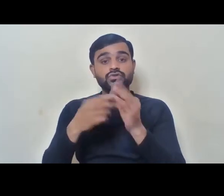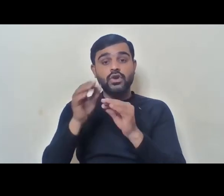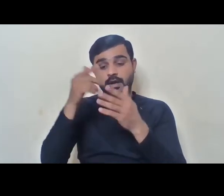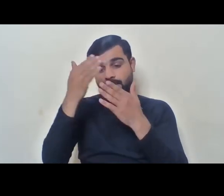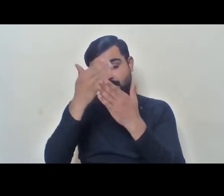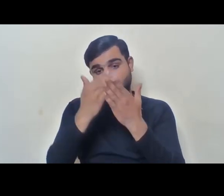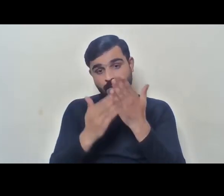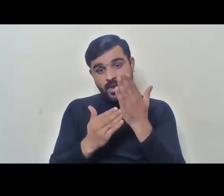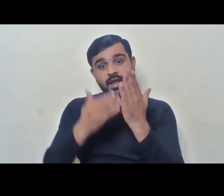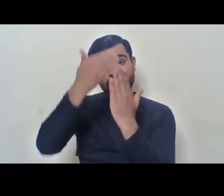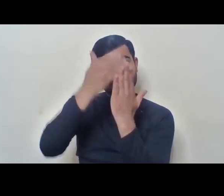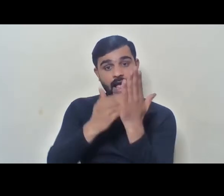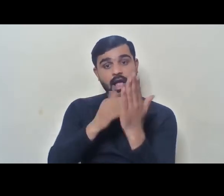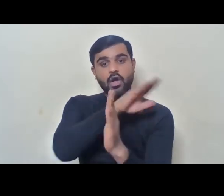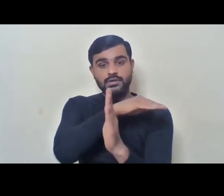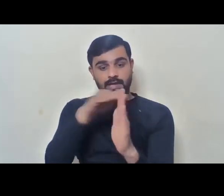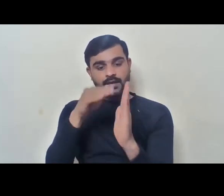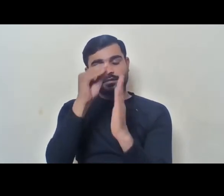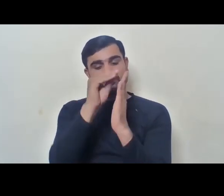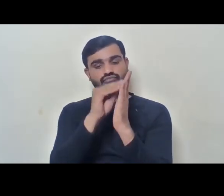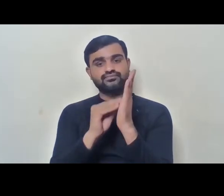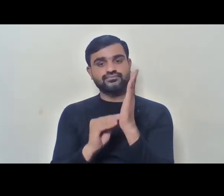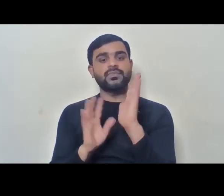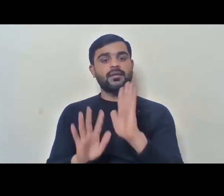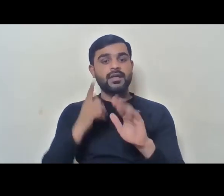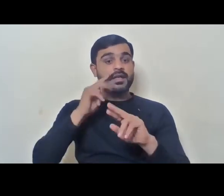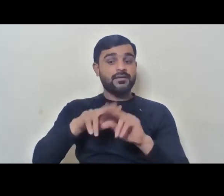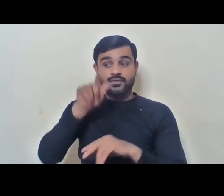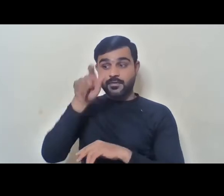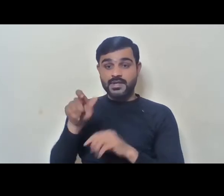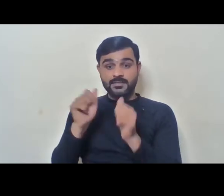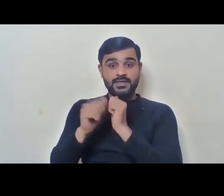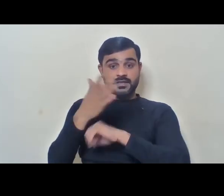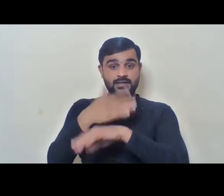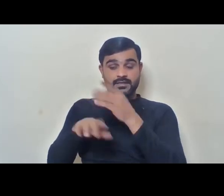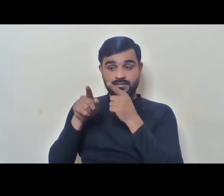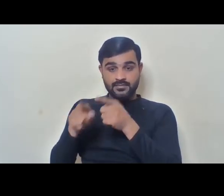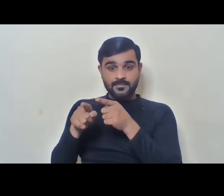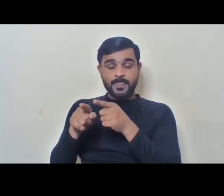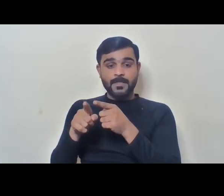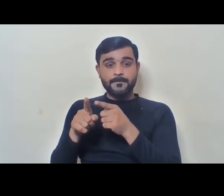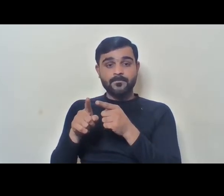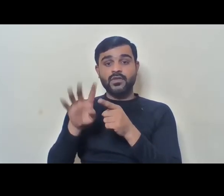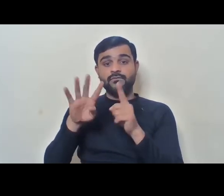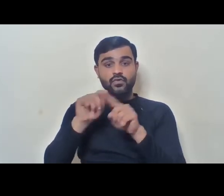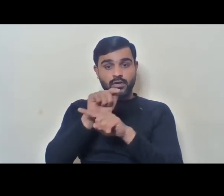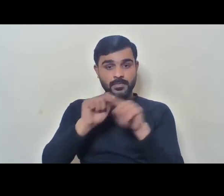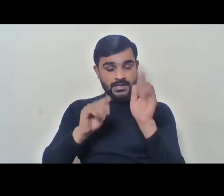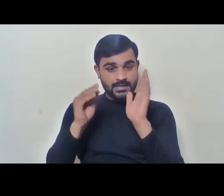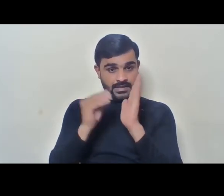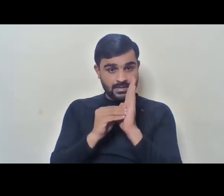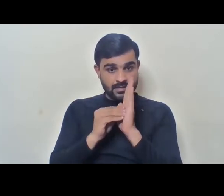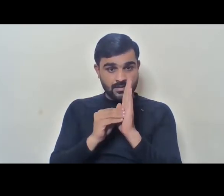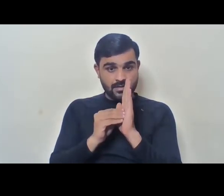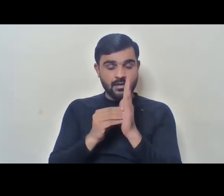the categories. So, for example, if you are a person with disability and there is 4% reservation, the